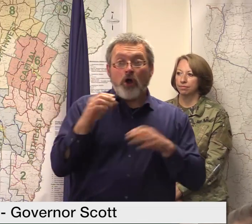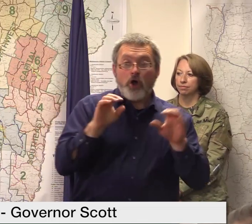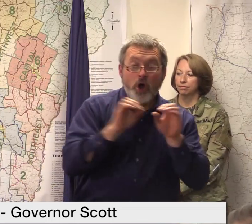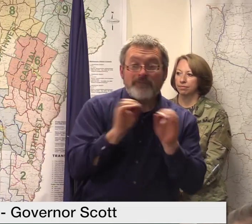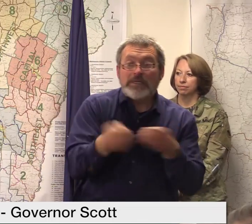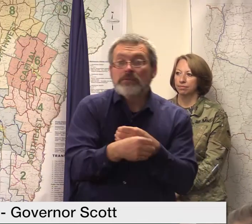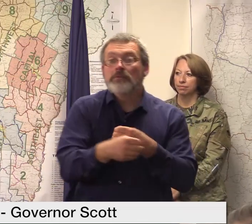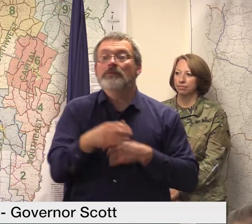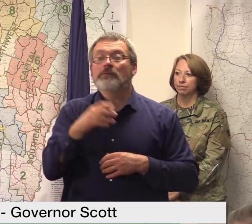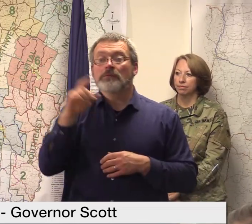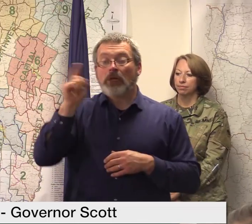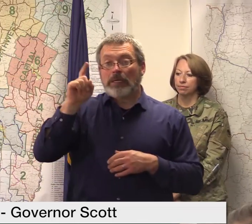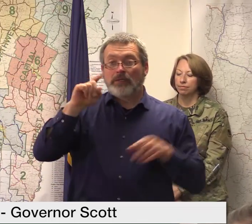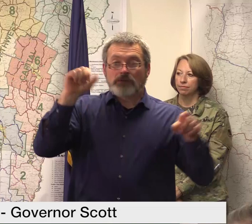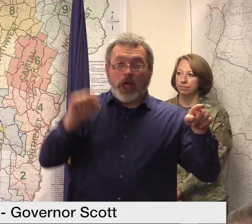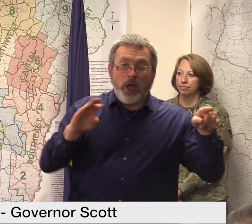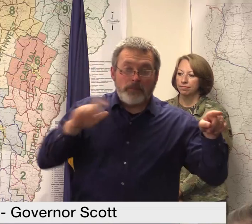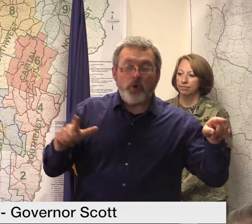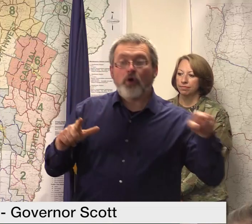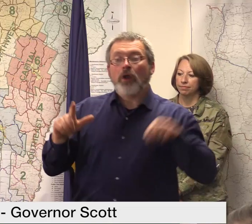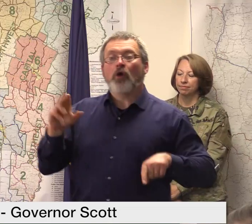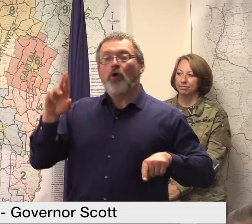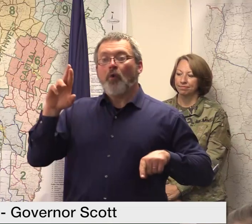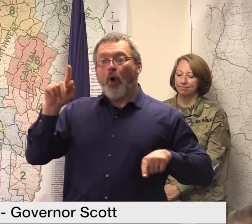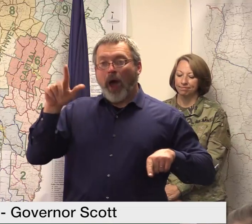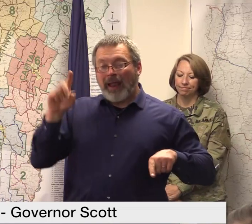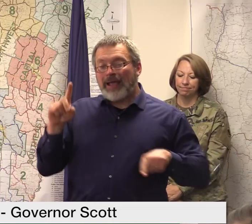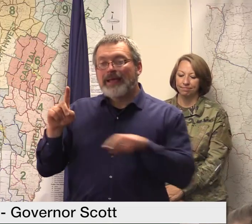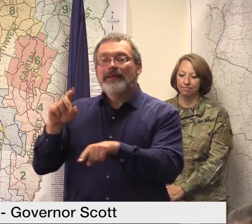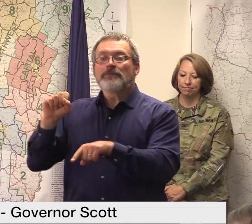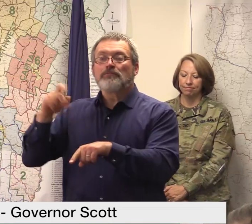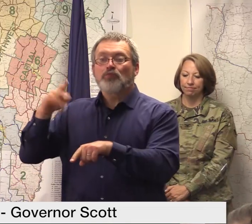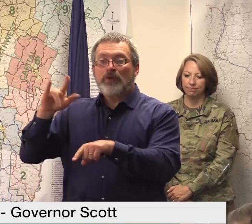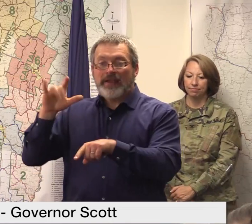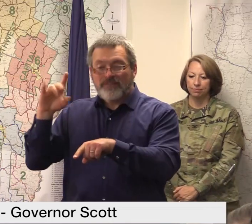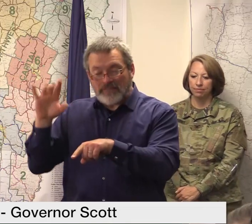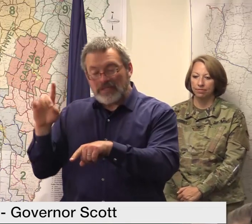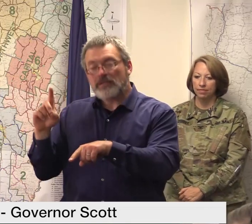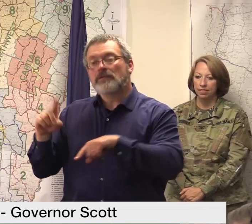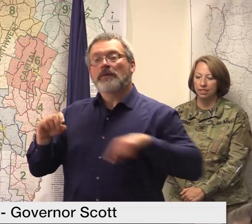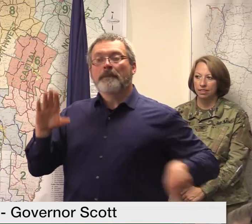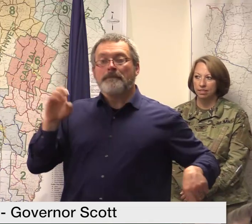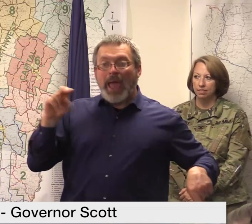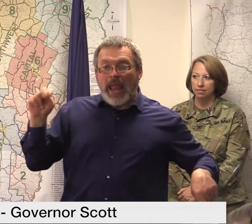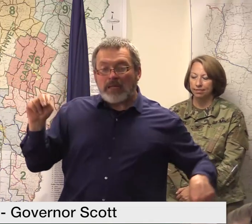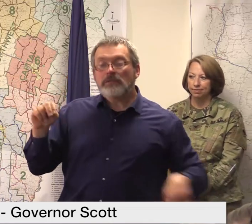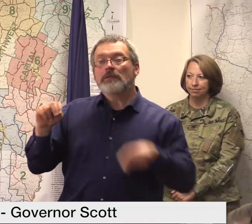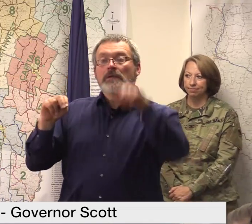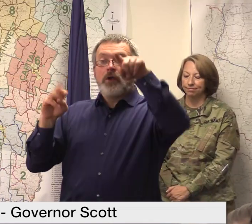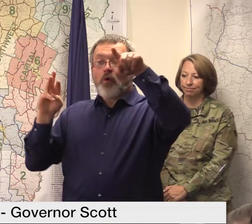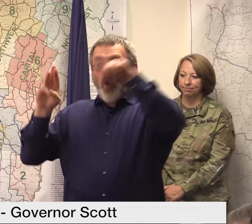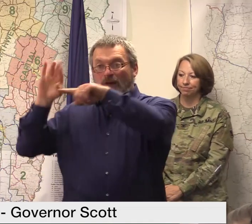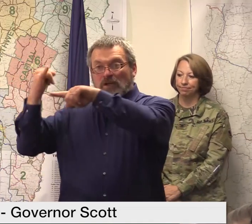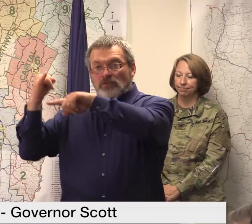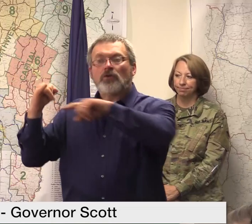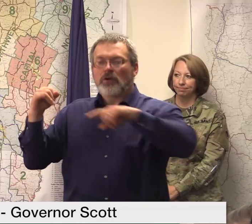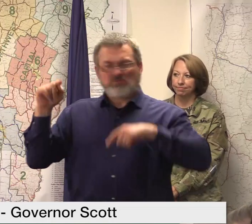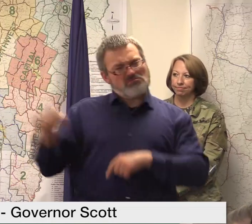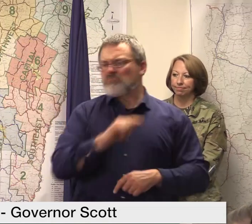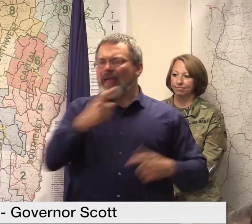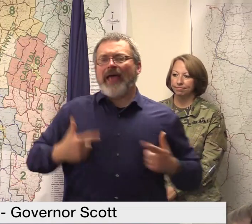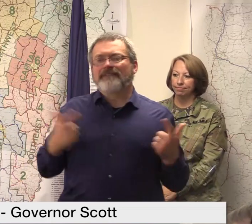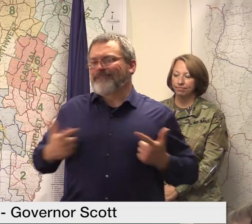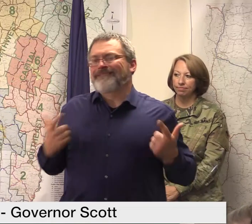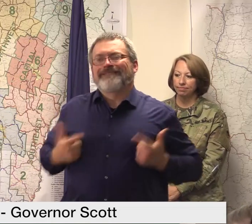rutland springfield and bennington and white river remain open to the public